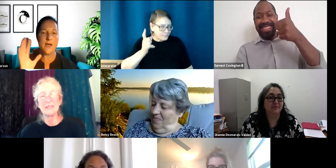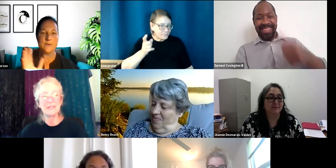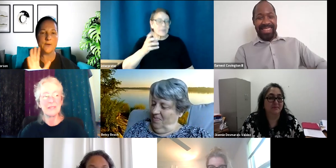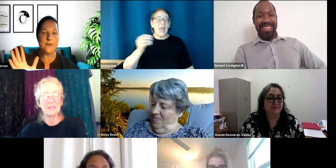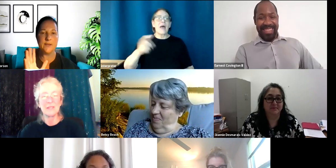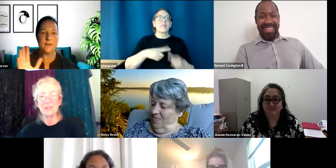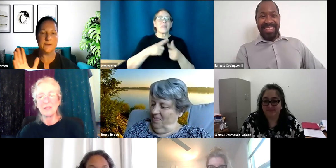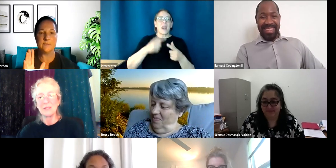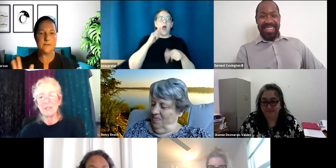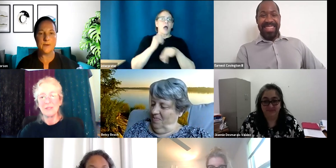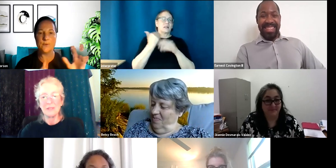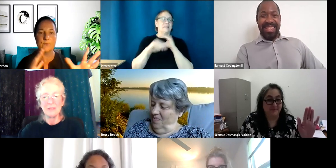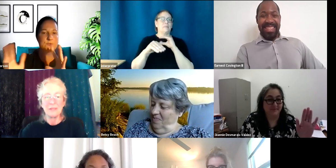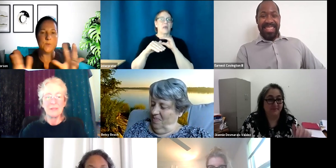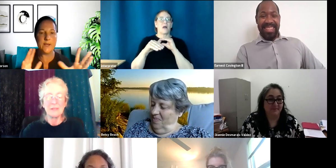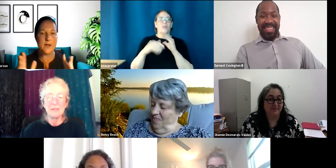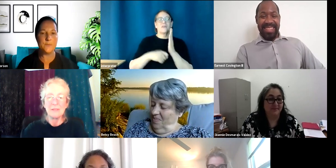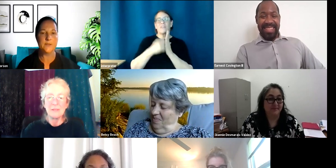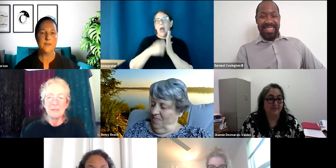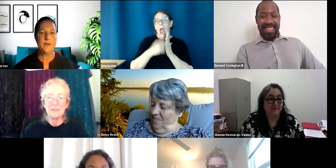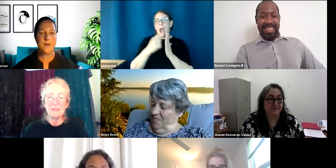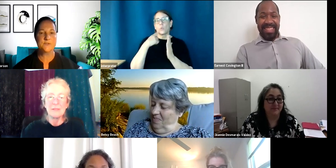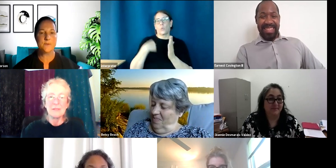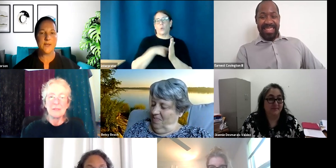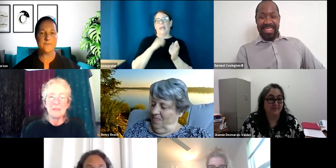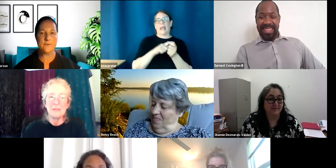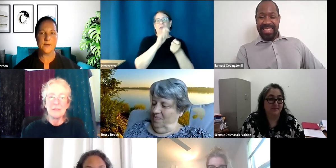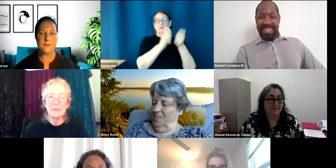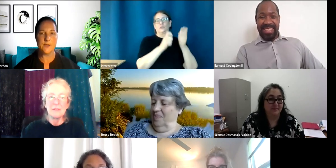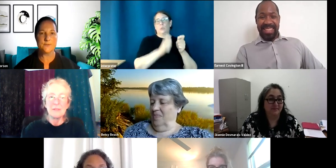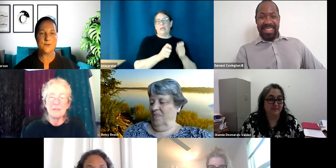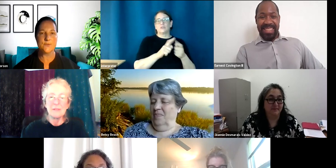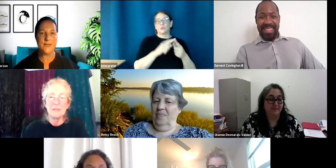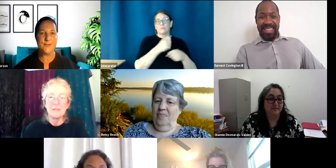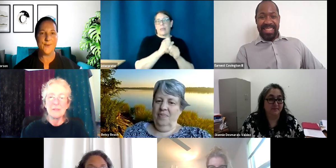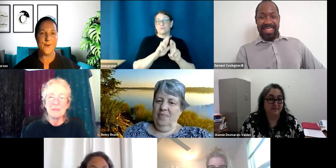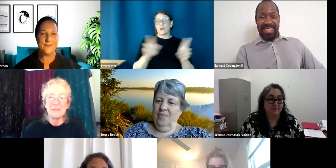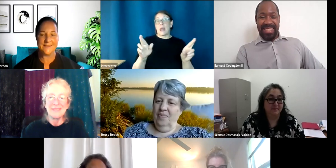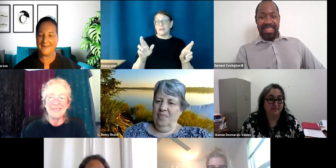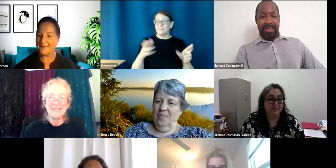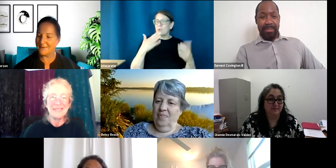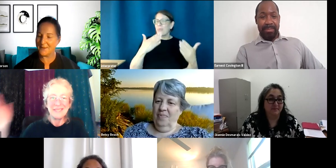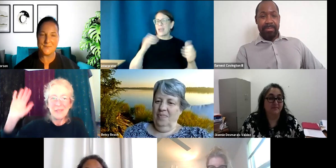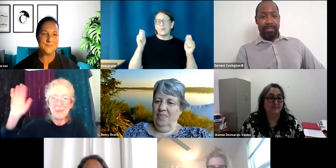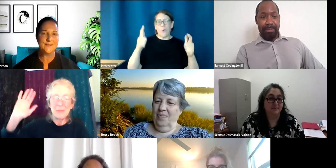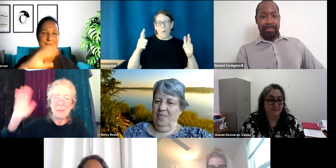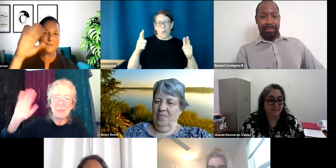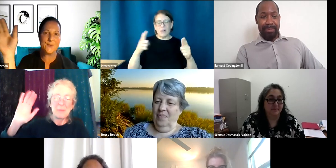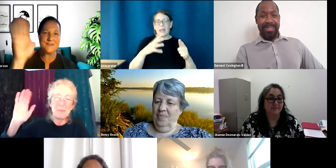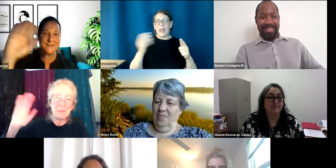flyer that we can, you know, tweak up, um, so that we have that ready to go. So thank you all. And, um, look forward